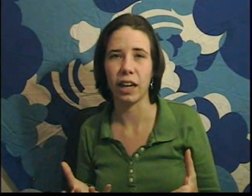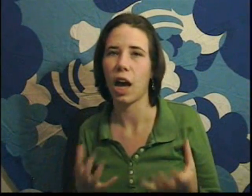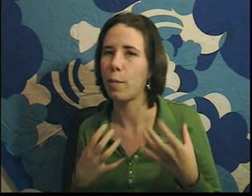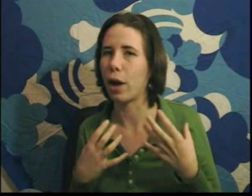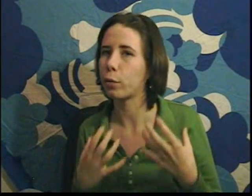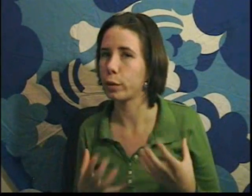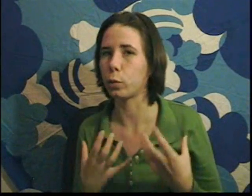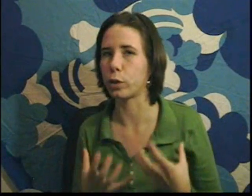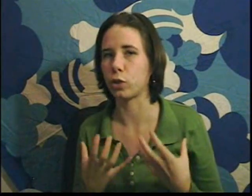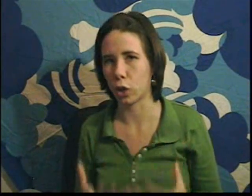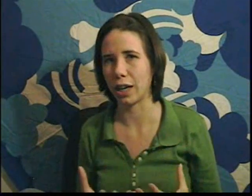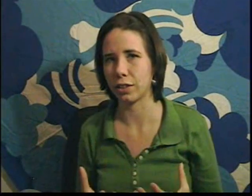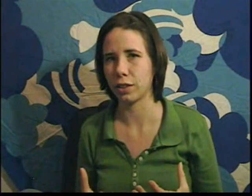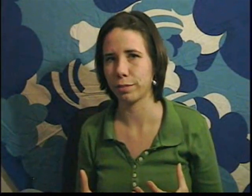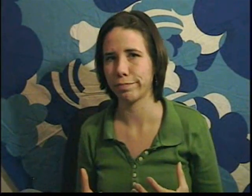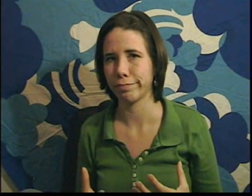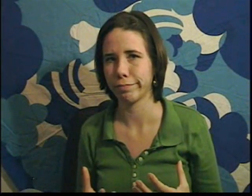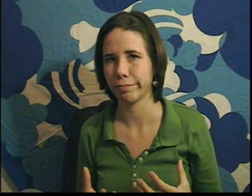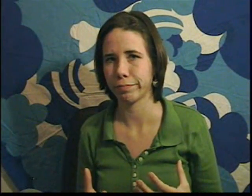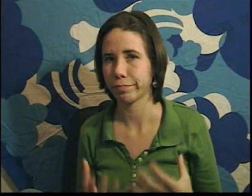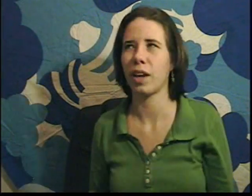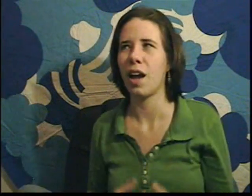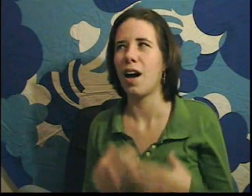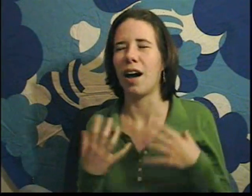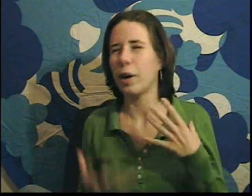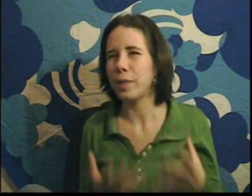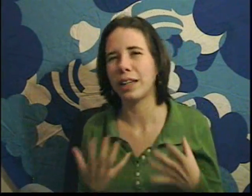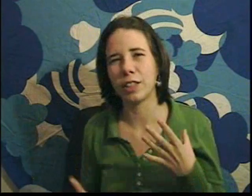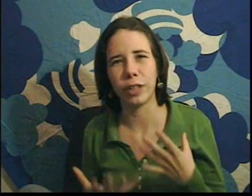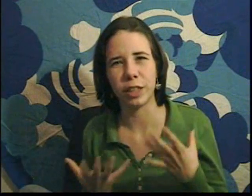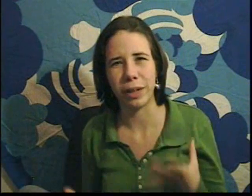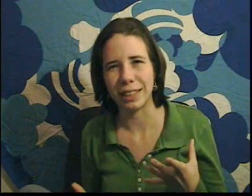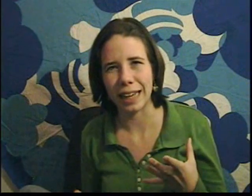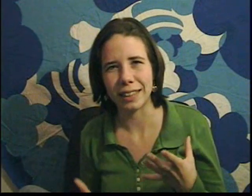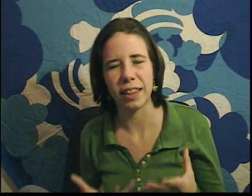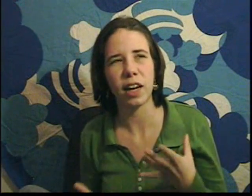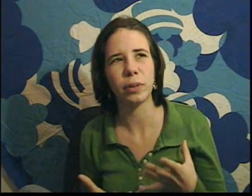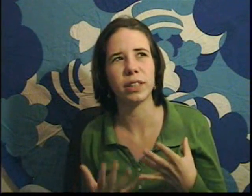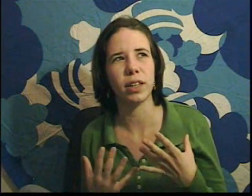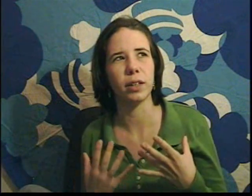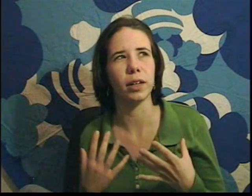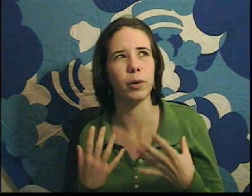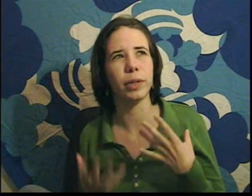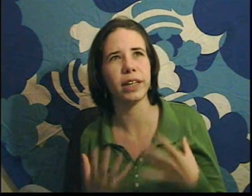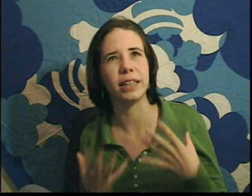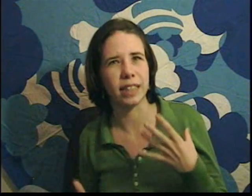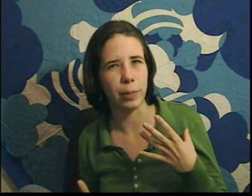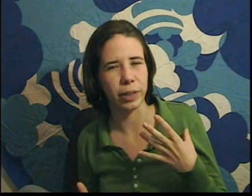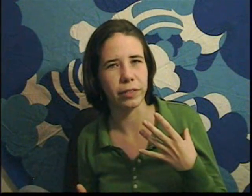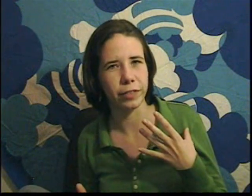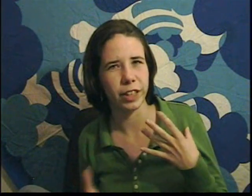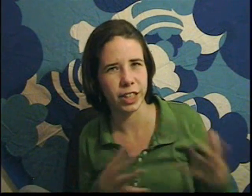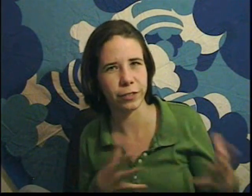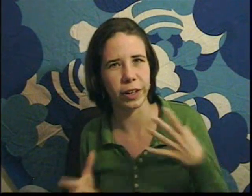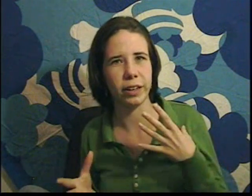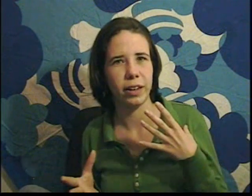about real world triangles. I hope that illustration made sense. I thought it was a really good example of the different